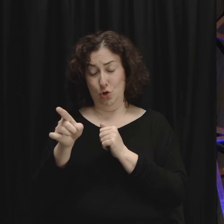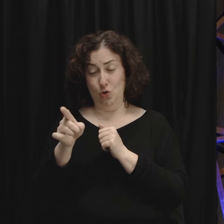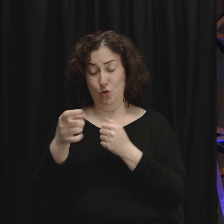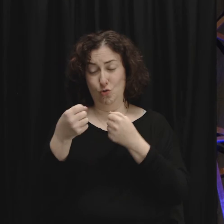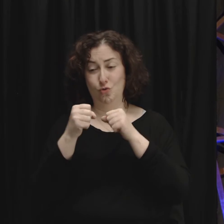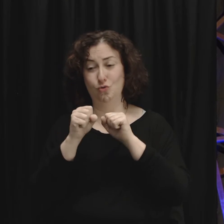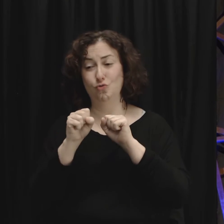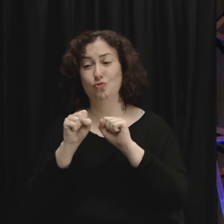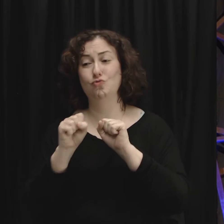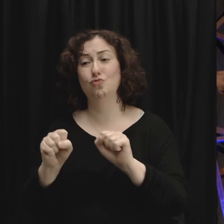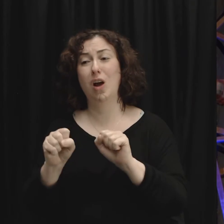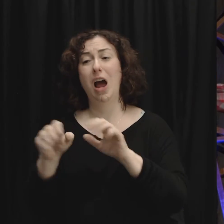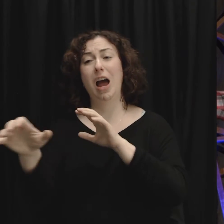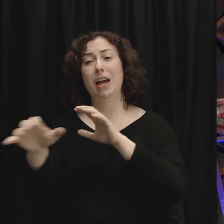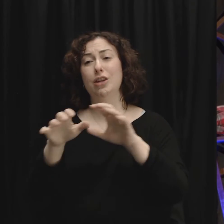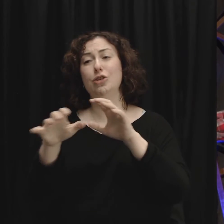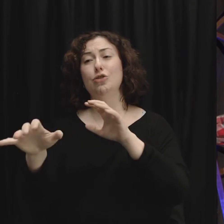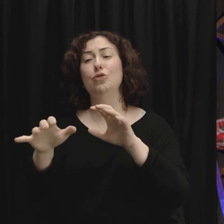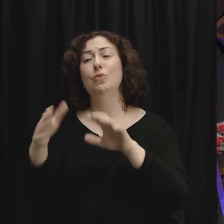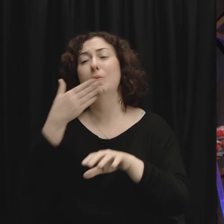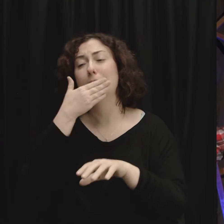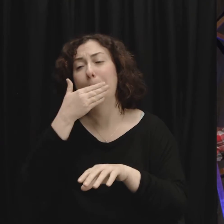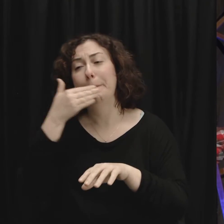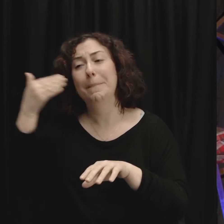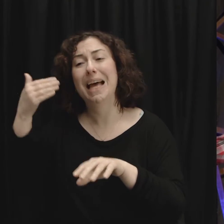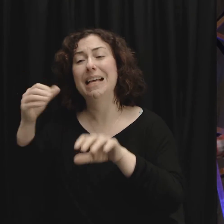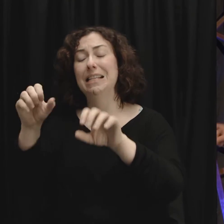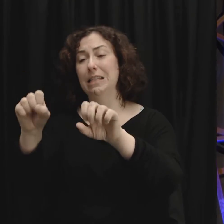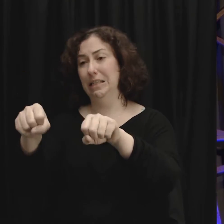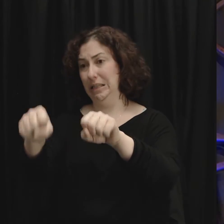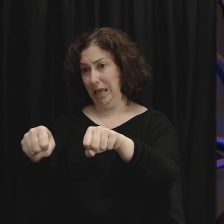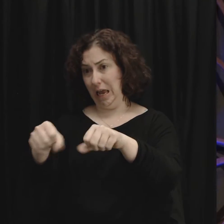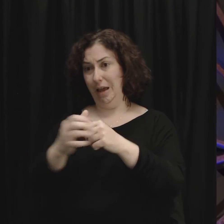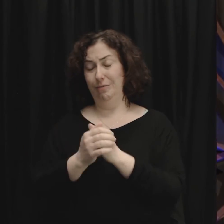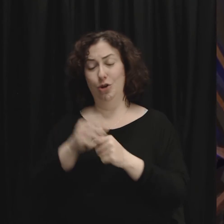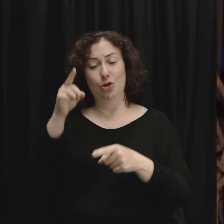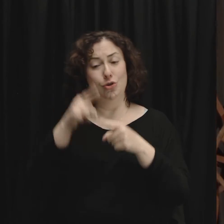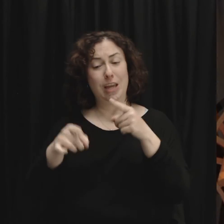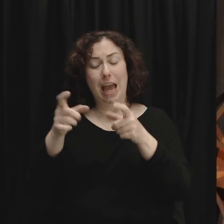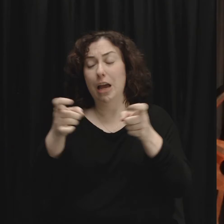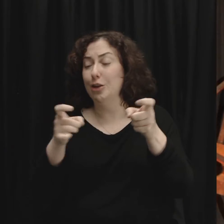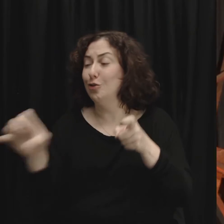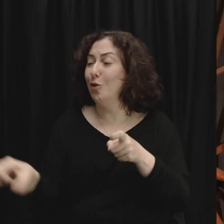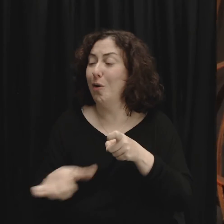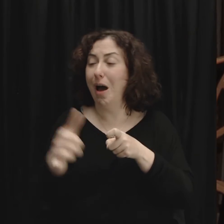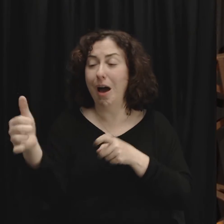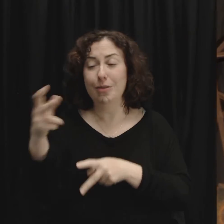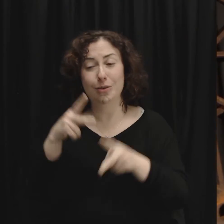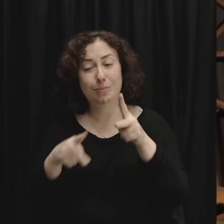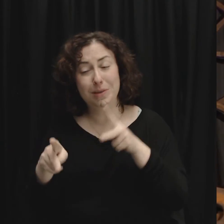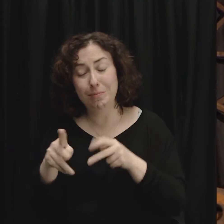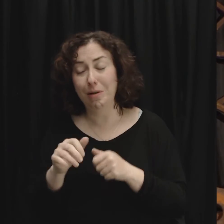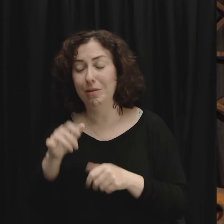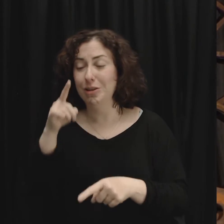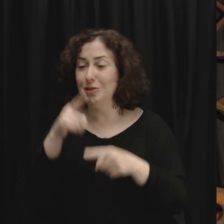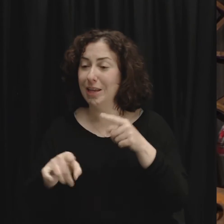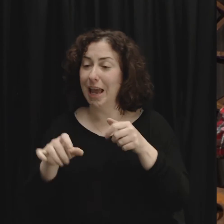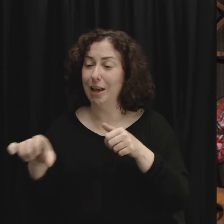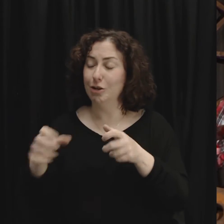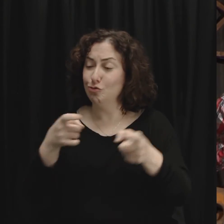you can't control what other people do you can't control how other people react if it is possible as far